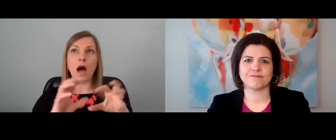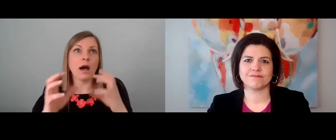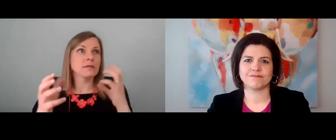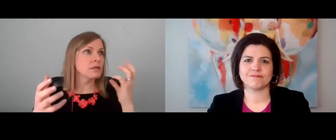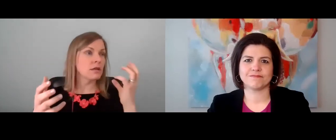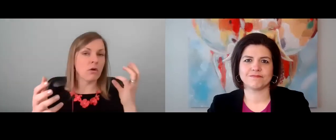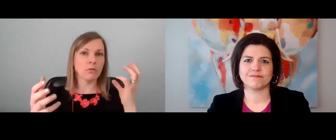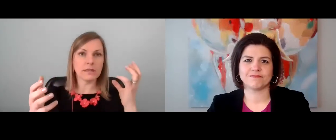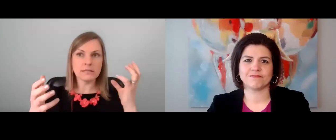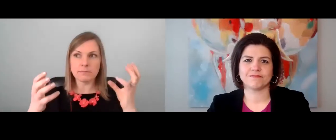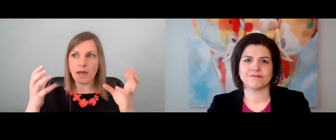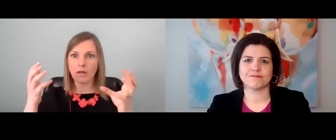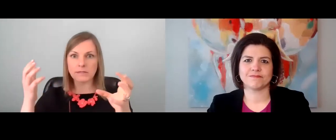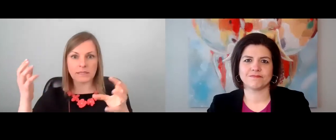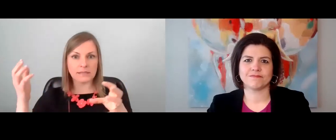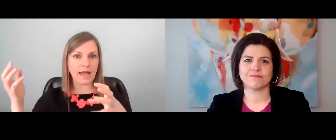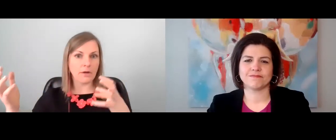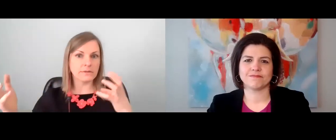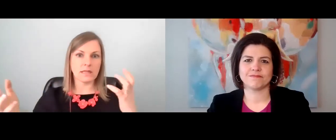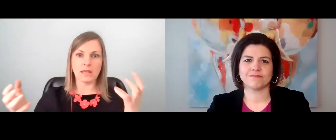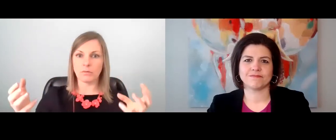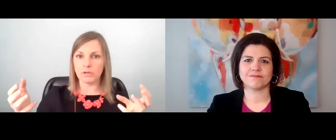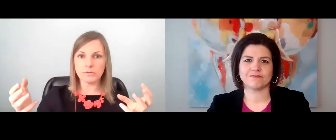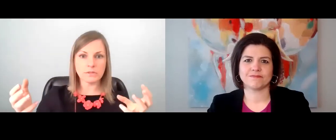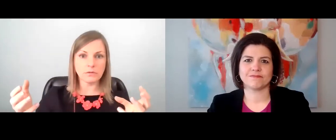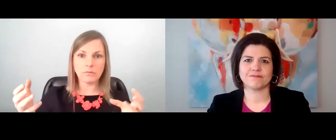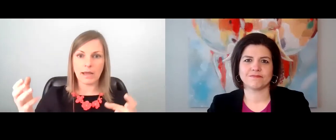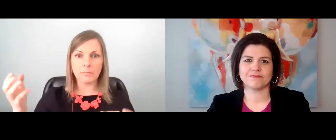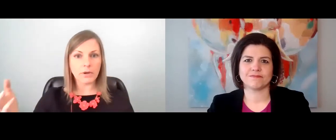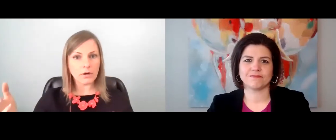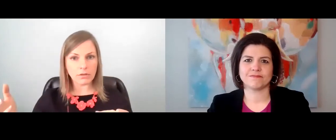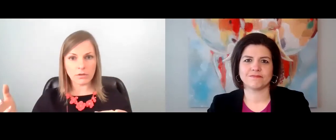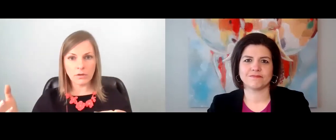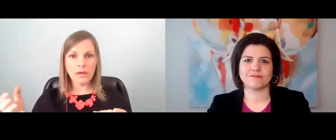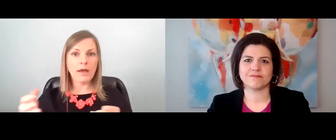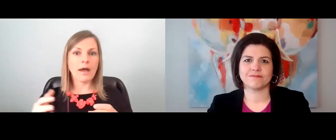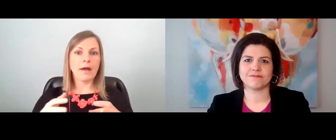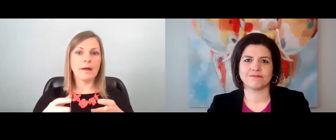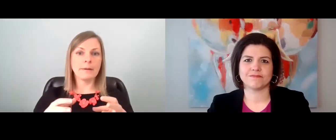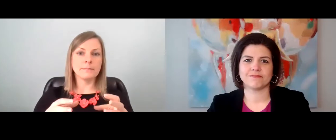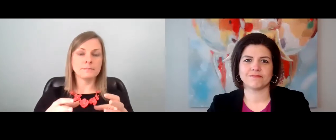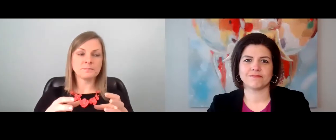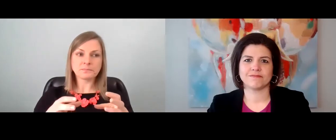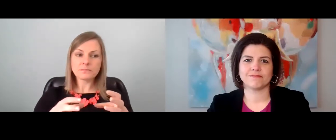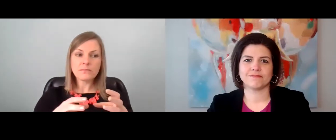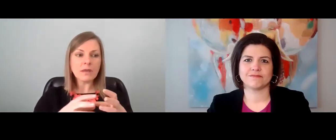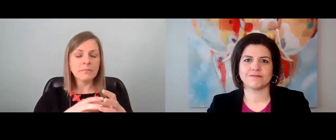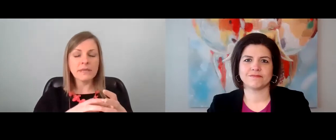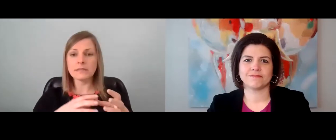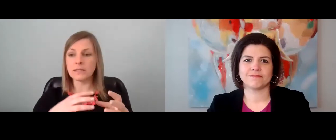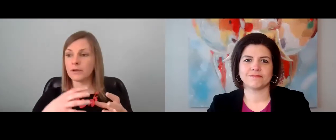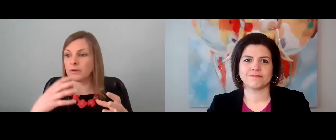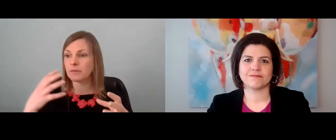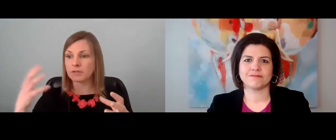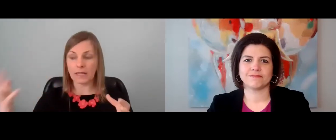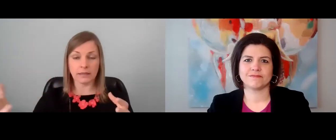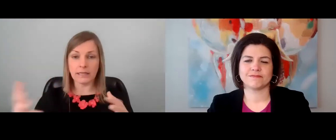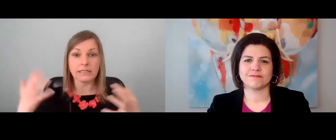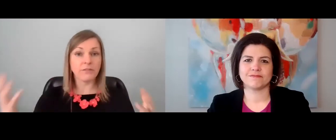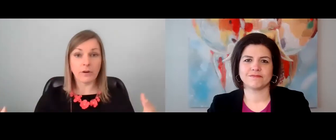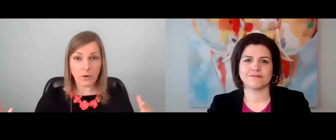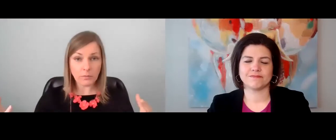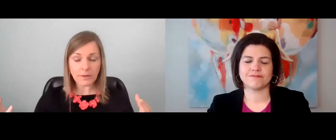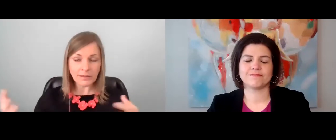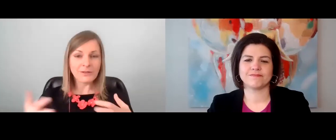who lost the only smells and sounds that they were used to right at birth, um, because they're, they're